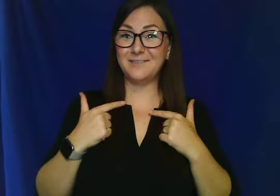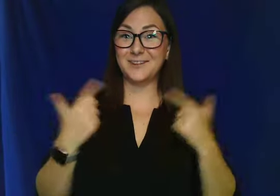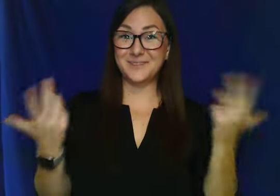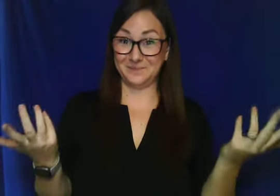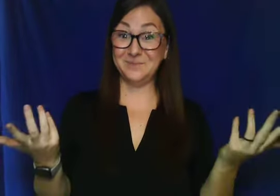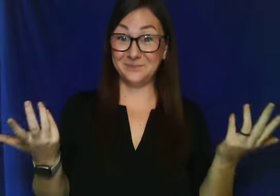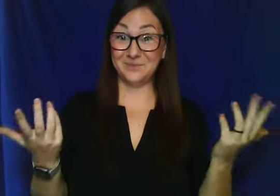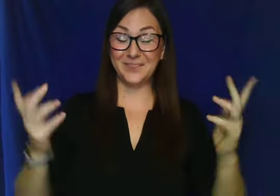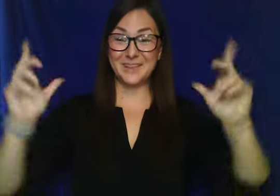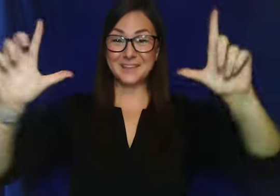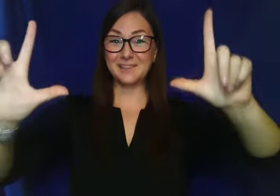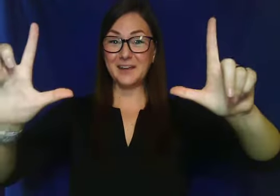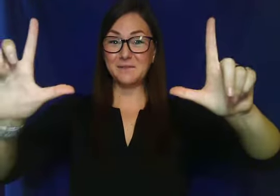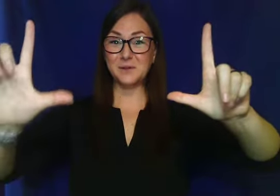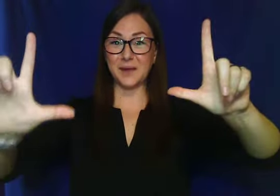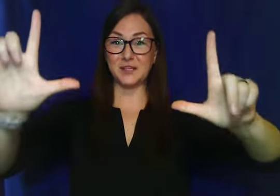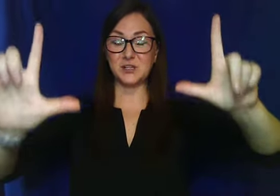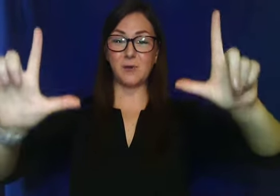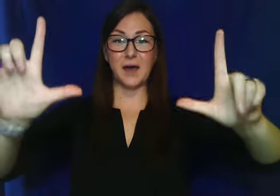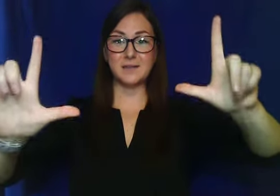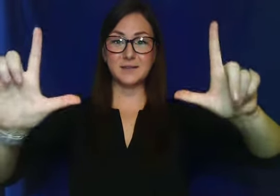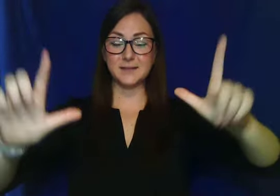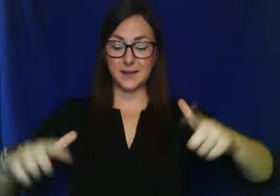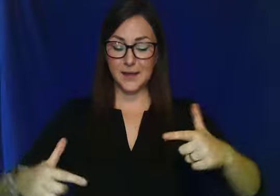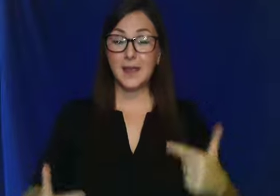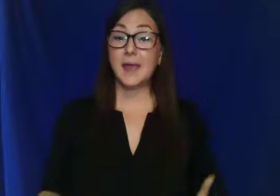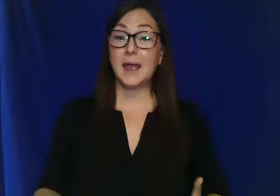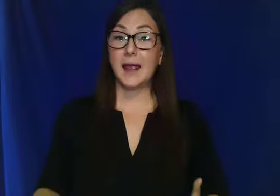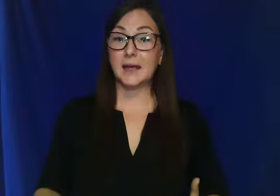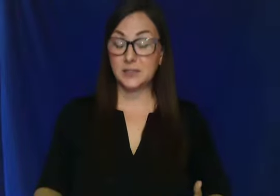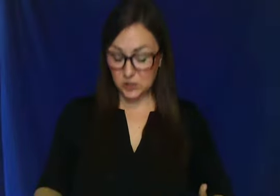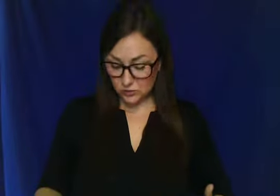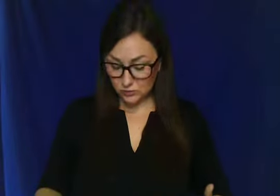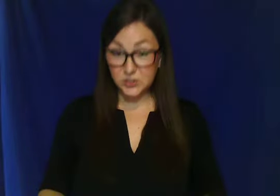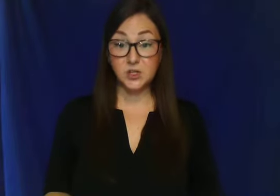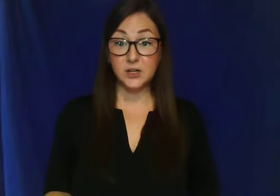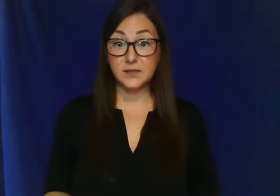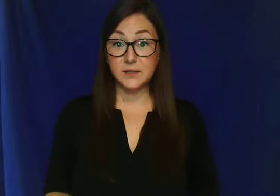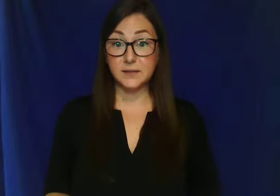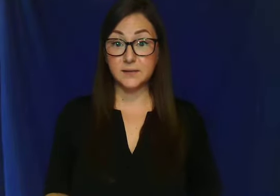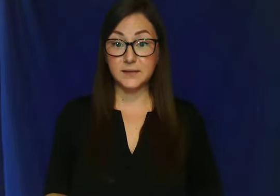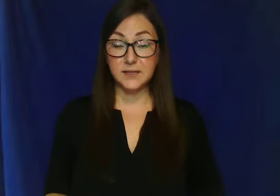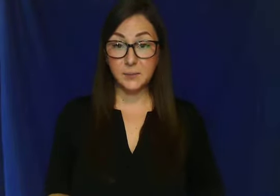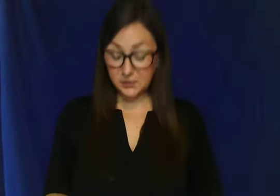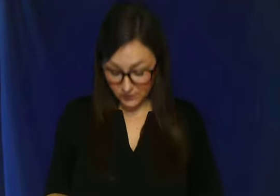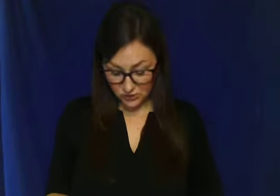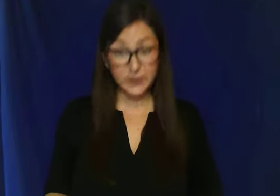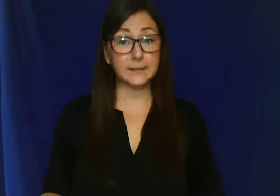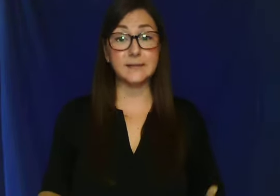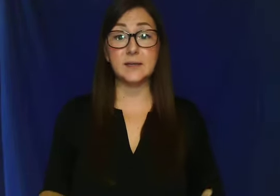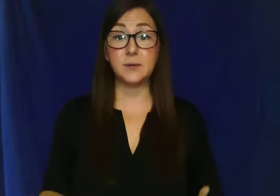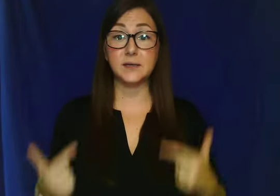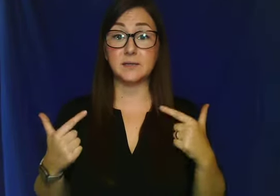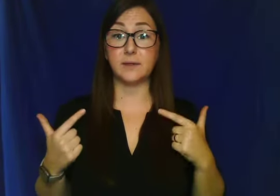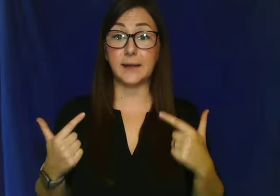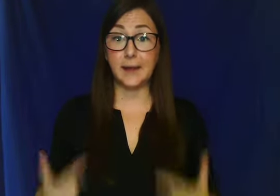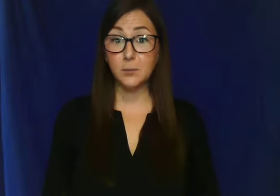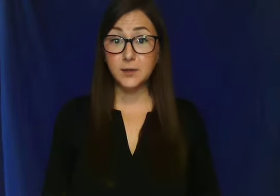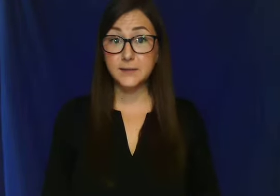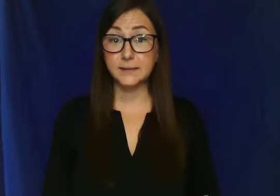Life. So life, you make two L's. And you start at the tummy, which you can't see because of the camera. It's not